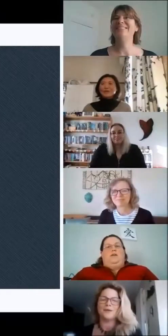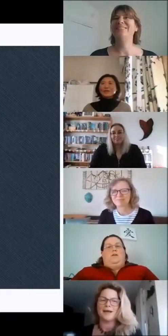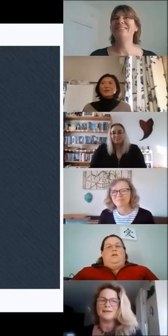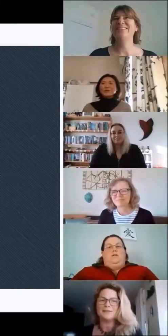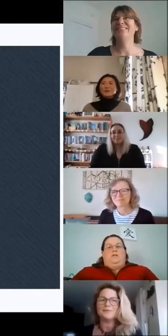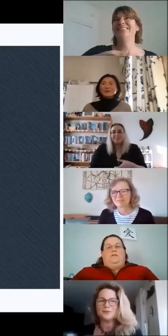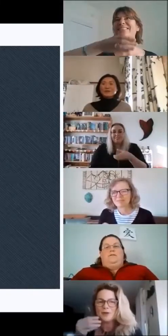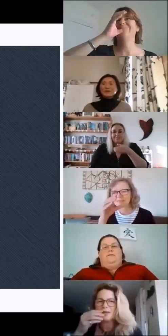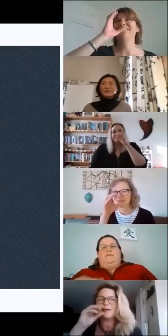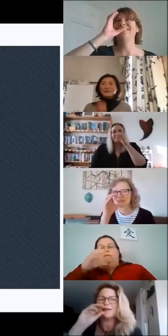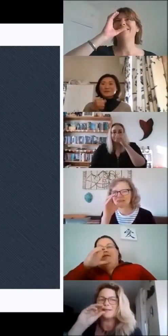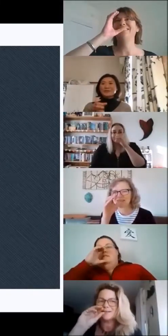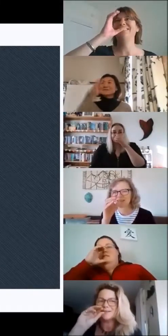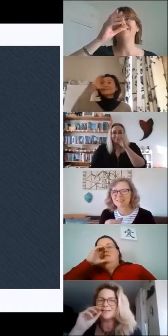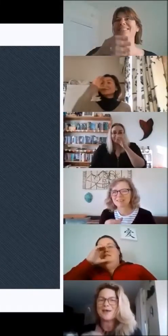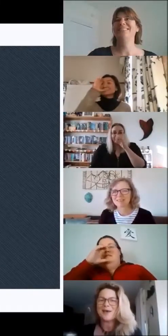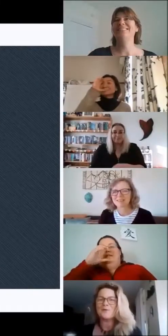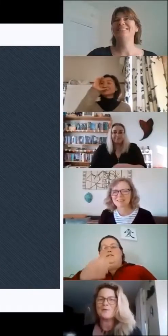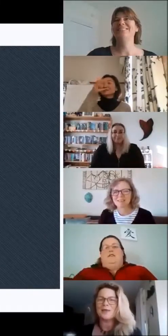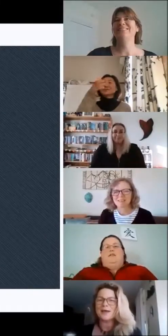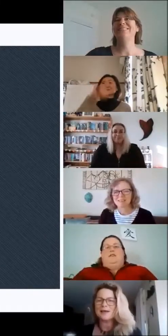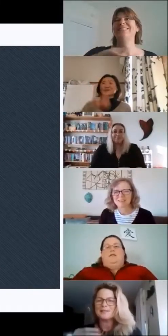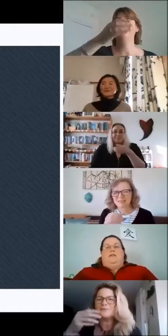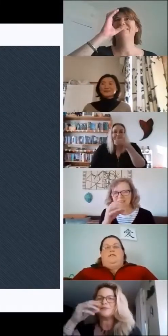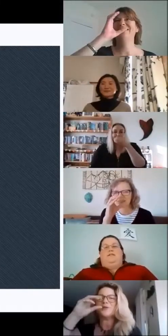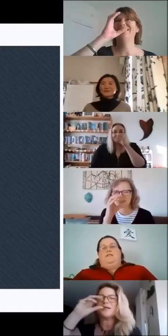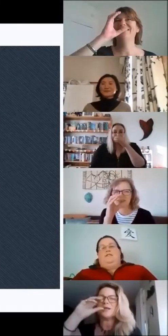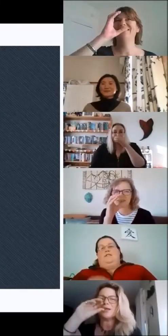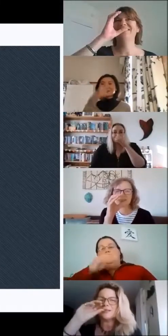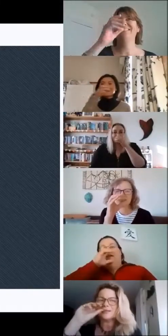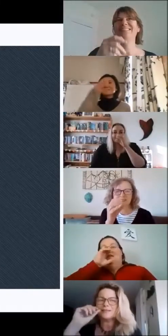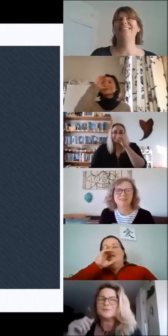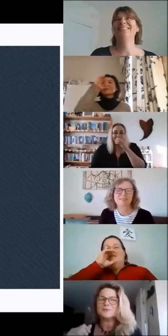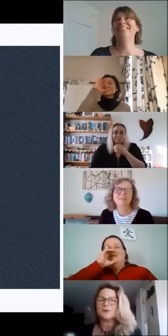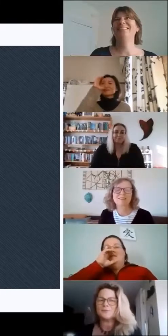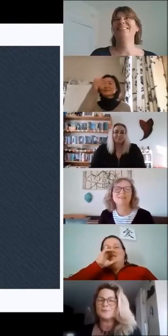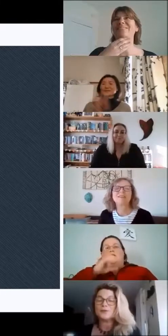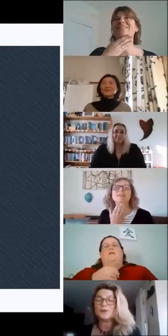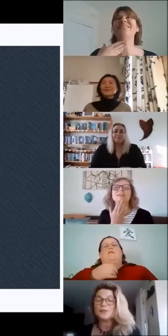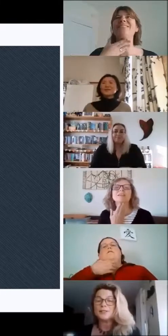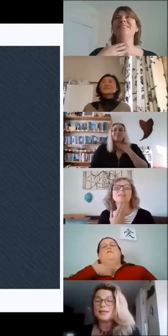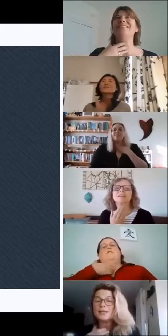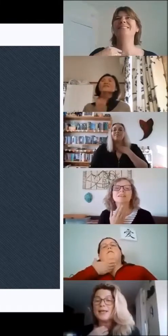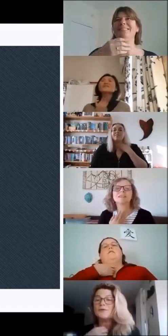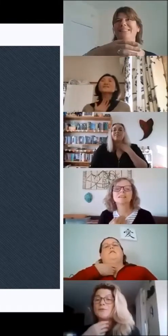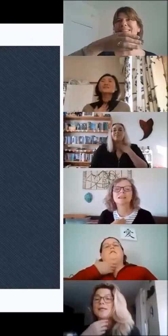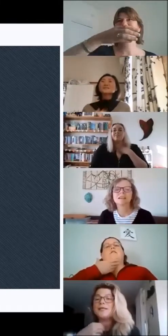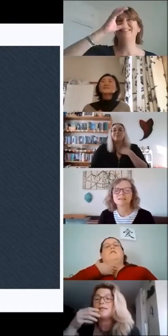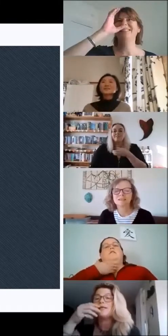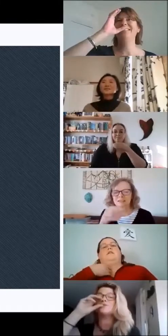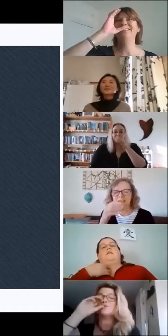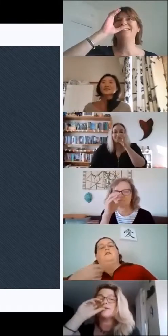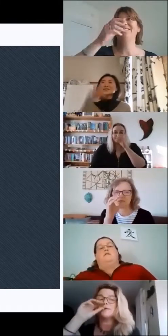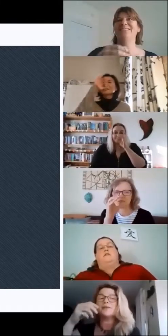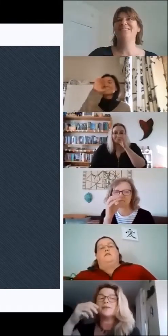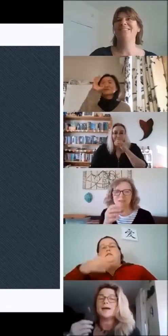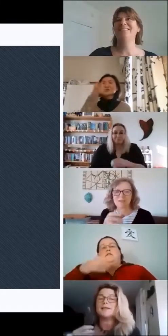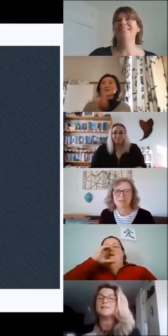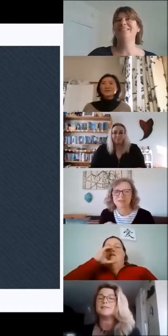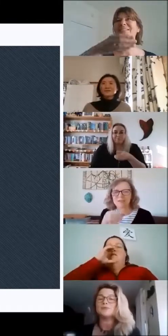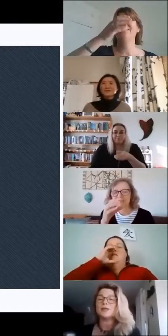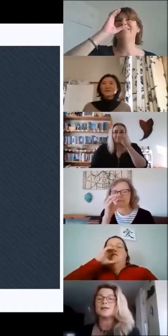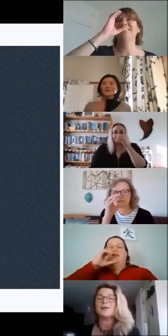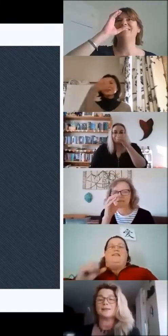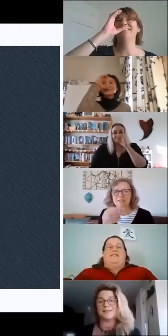We ask for drinks like this. We ask for drinks like this. When we're thirsty and we need a drink we